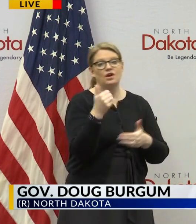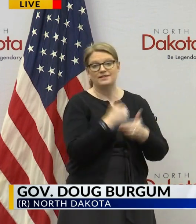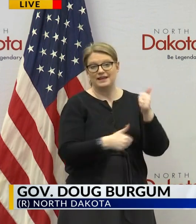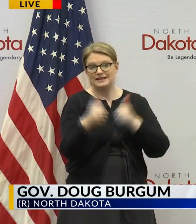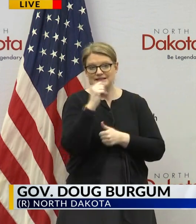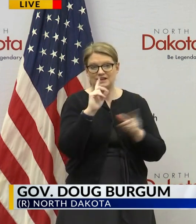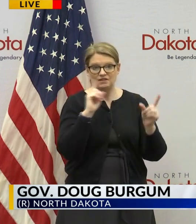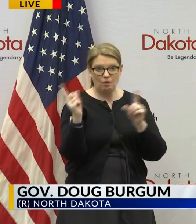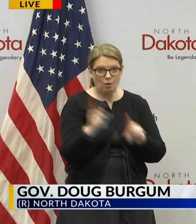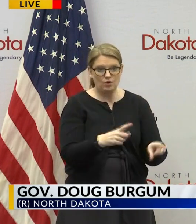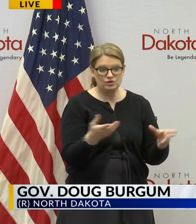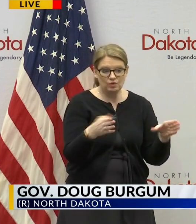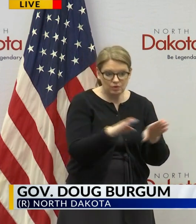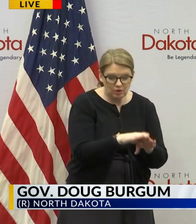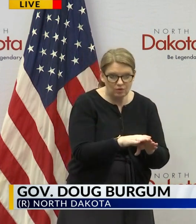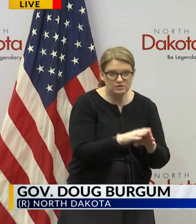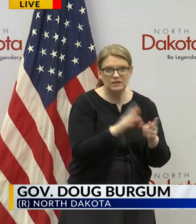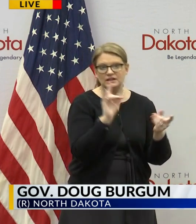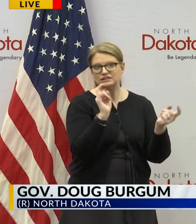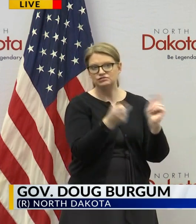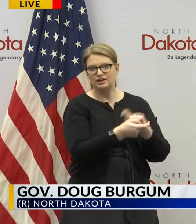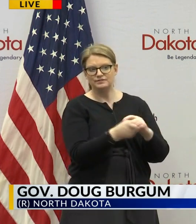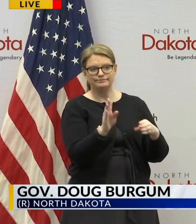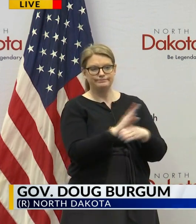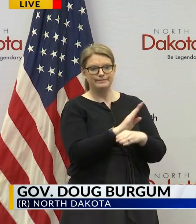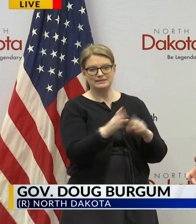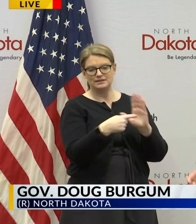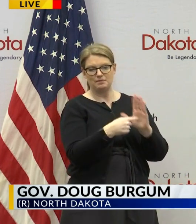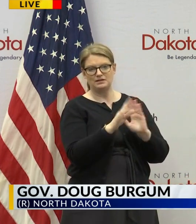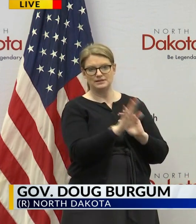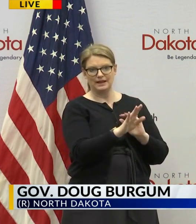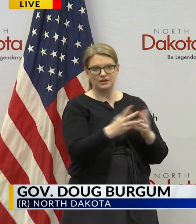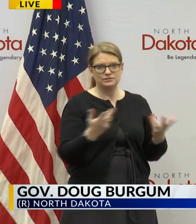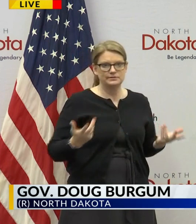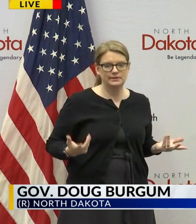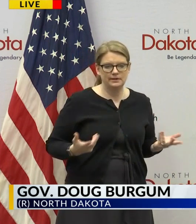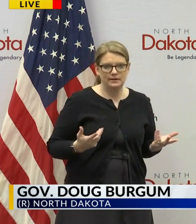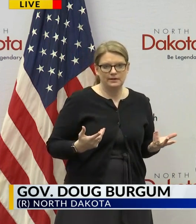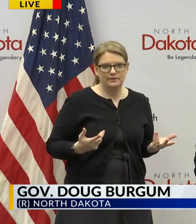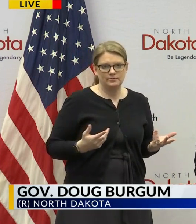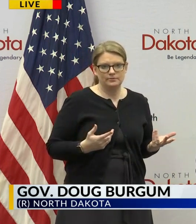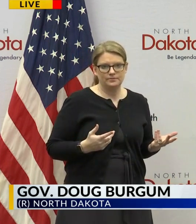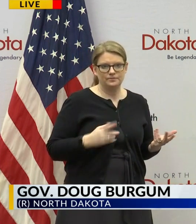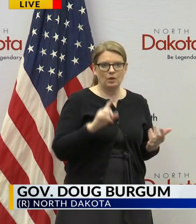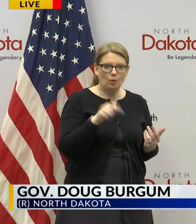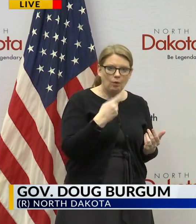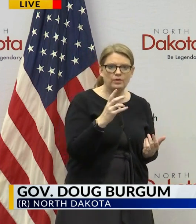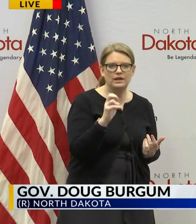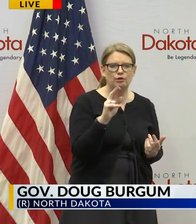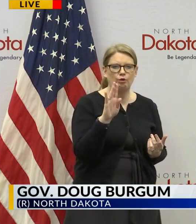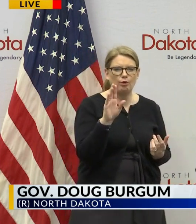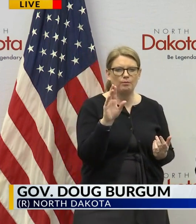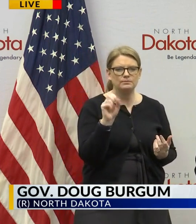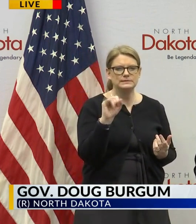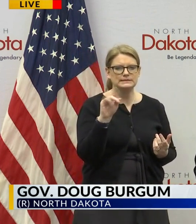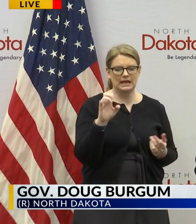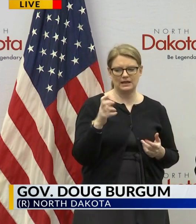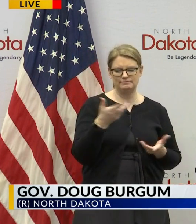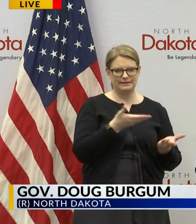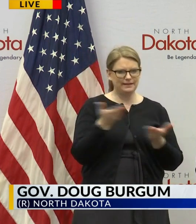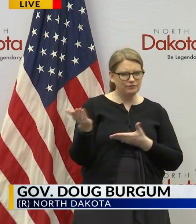being asked to change their business models for example to be able to do you know curbside takeout or drive-through